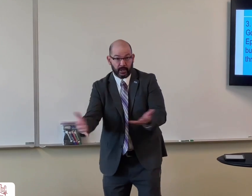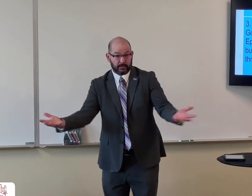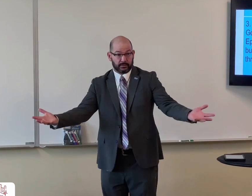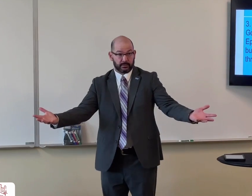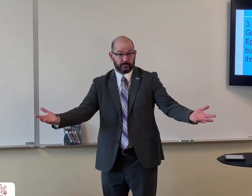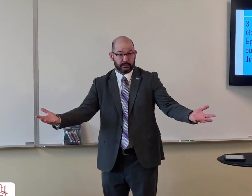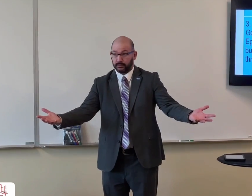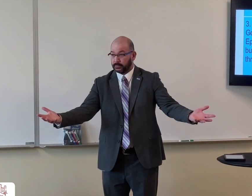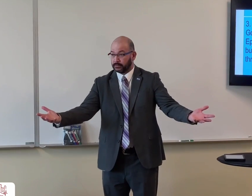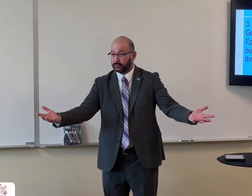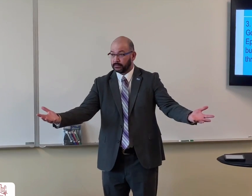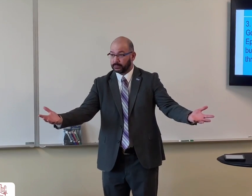there's other verses that say that